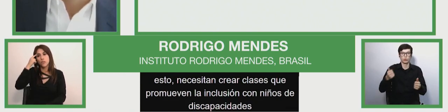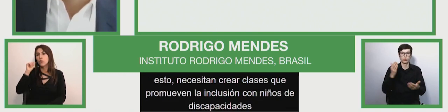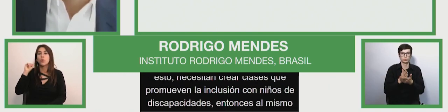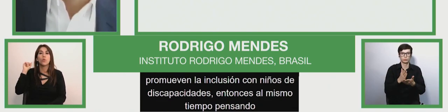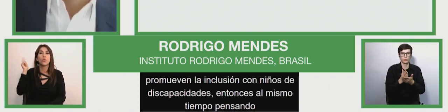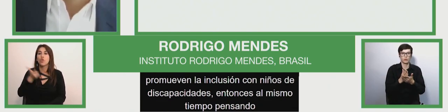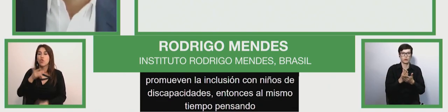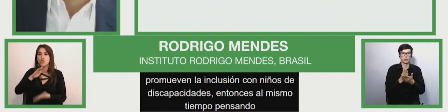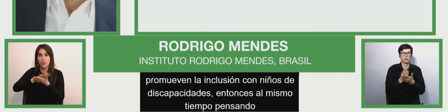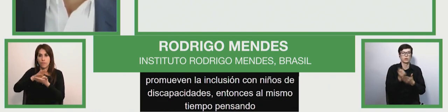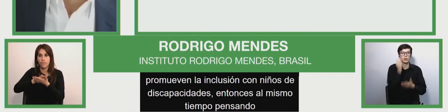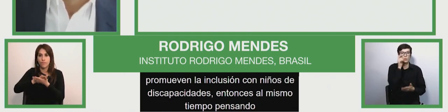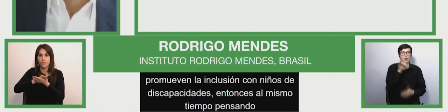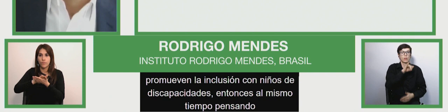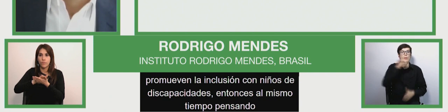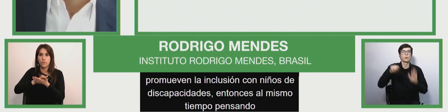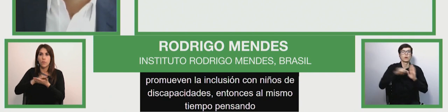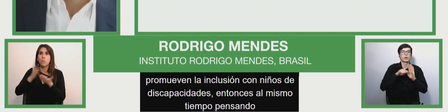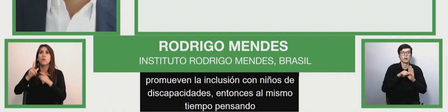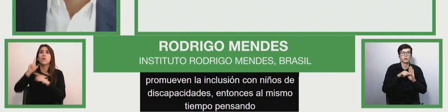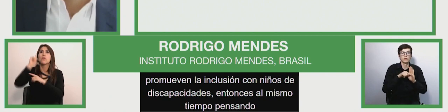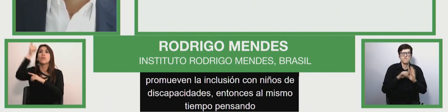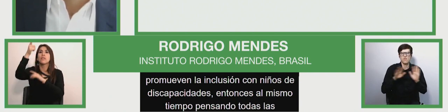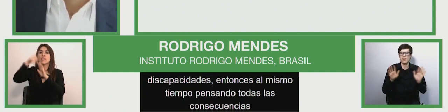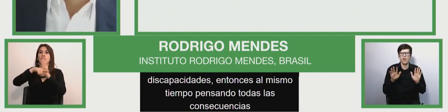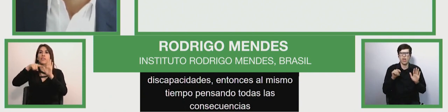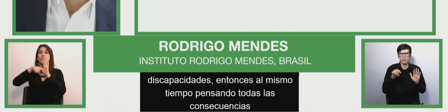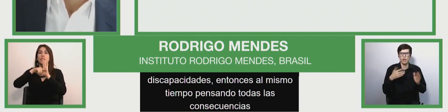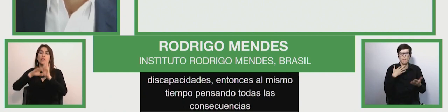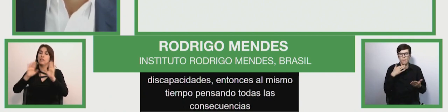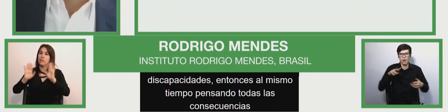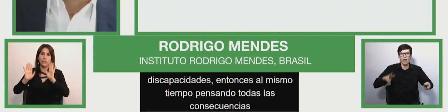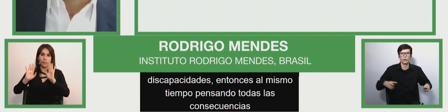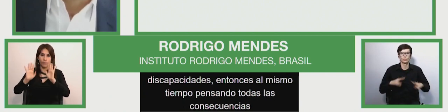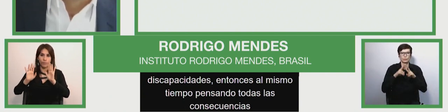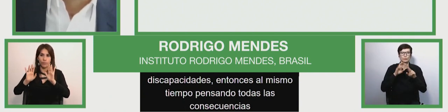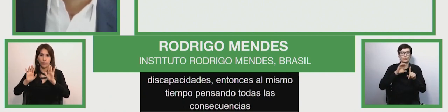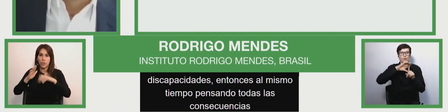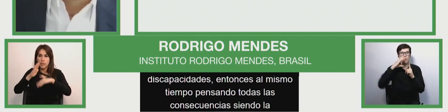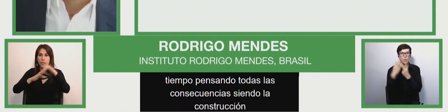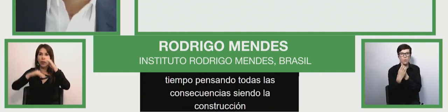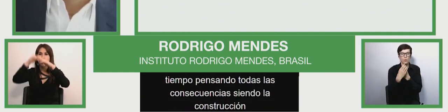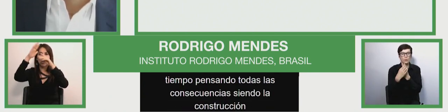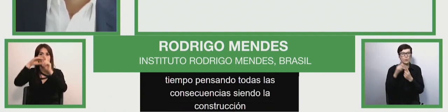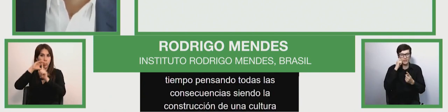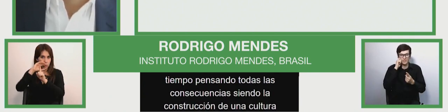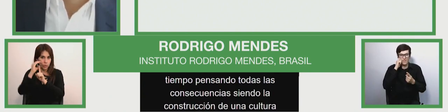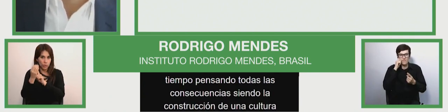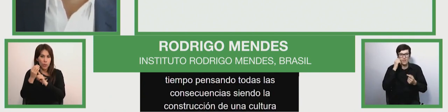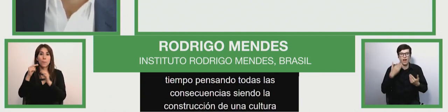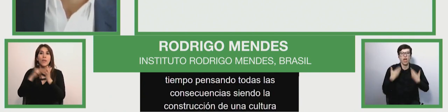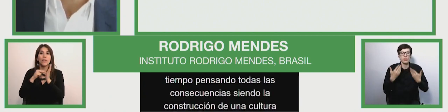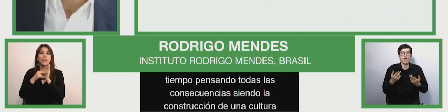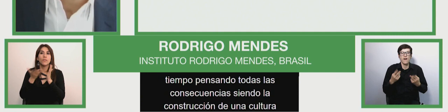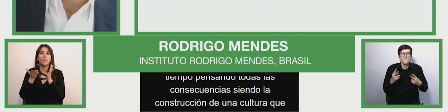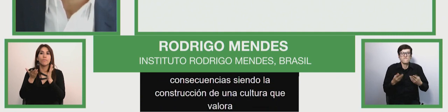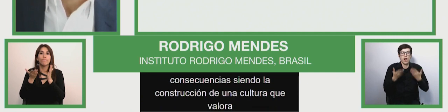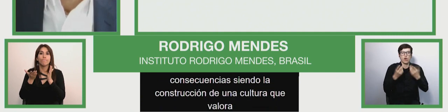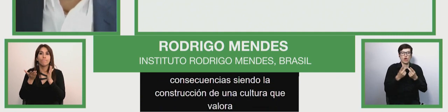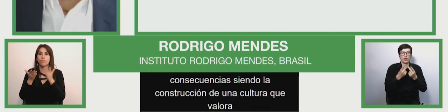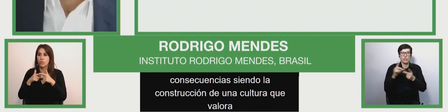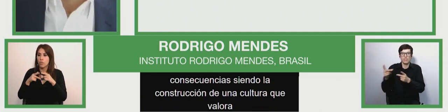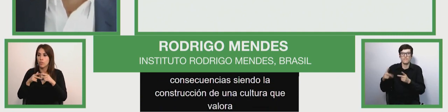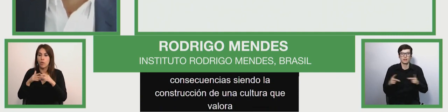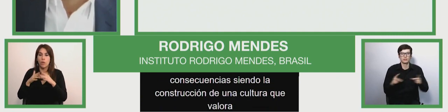and at the same time, thinking about all the students. The consequence is the